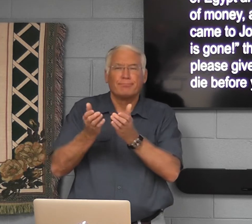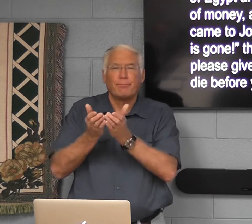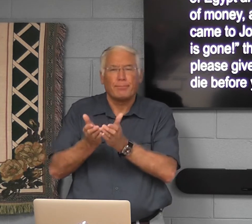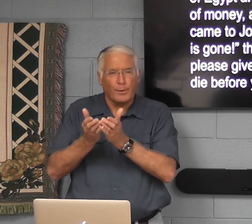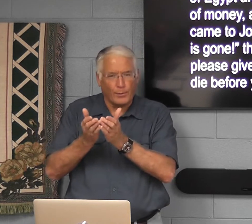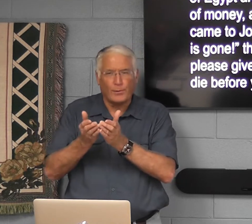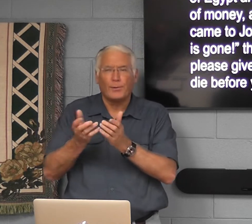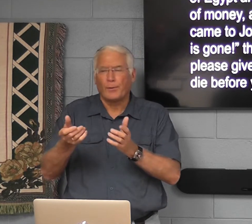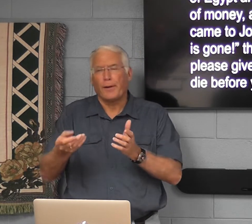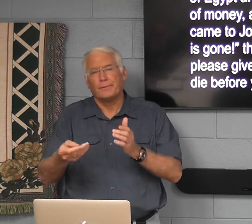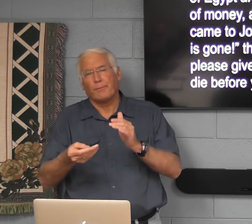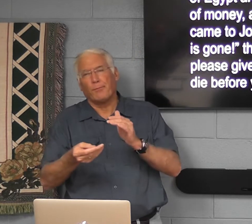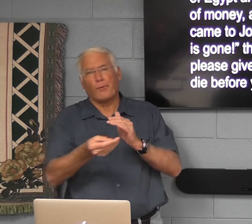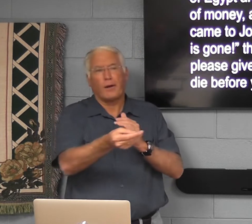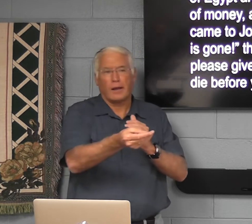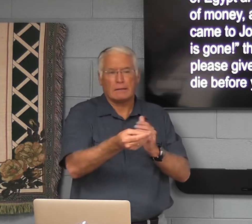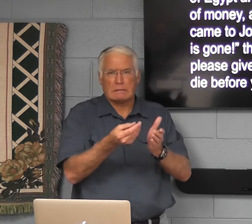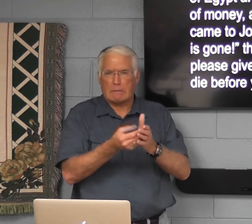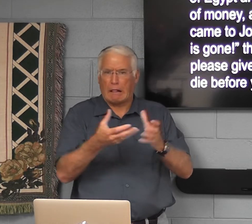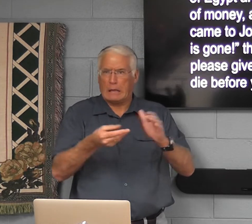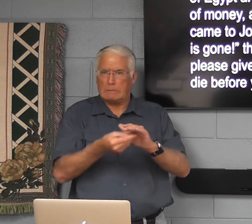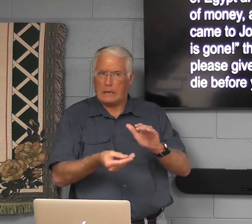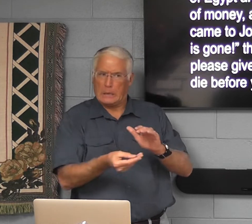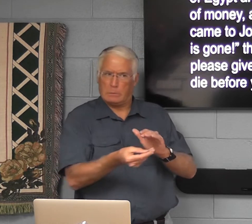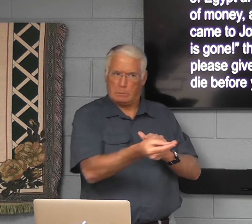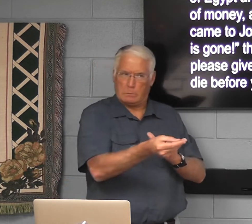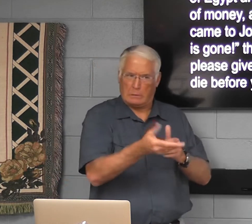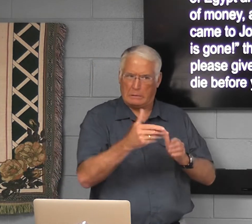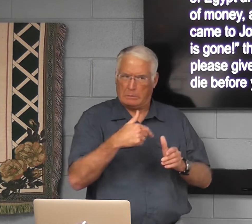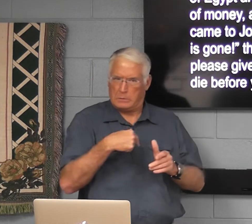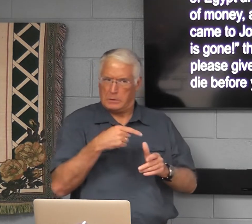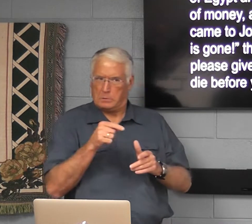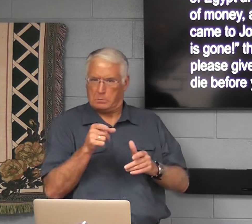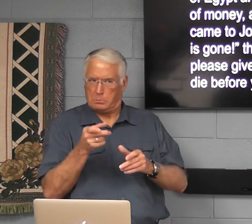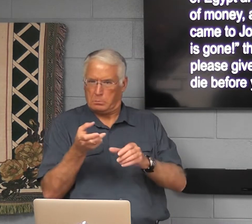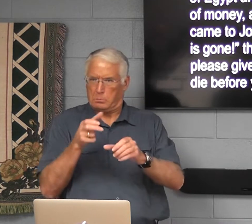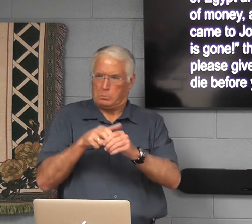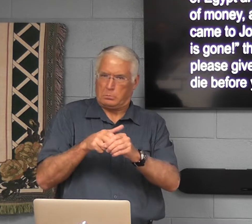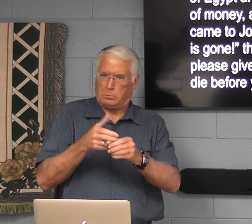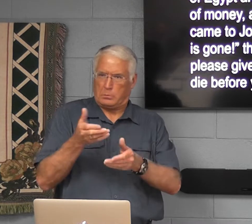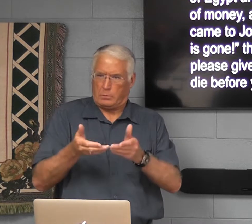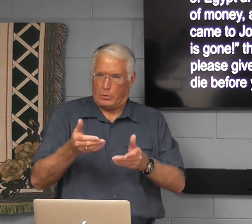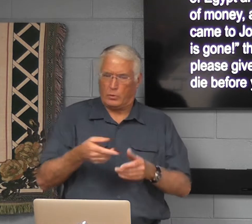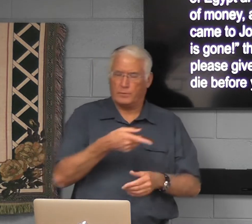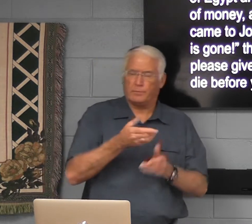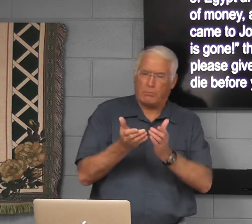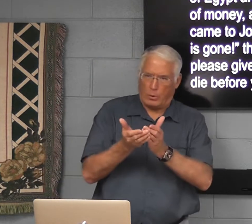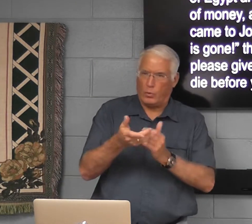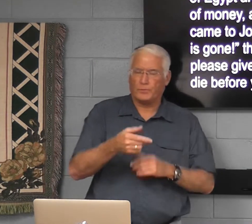man to get onto one of the lifeboats, trying to pay the man to get in the boat maybe.